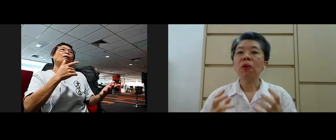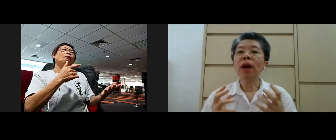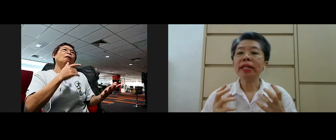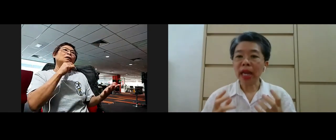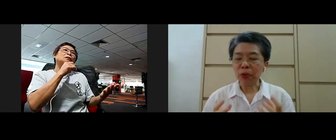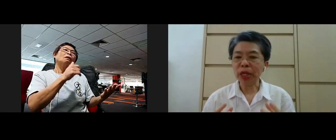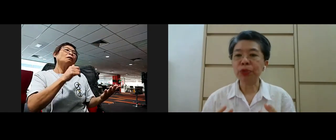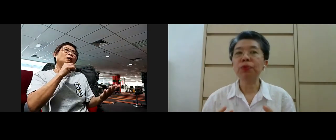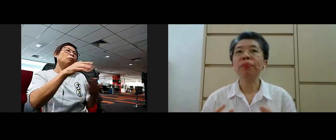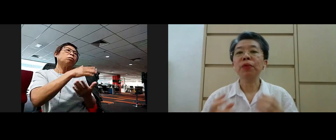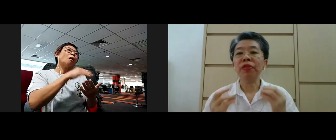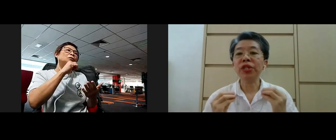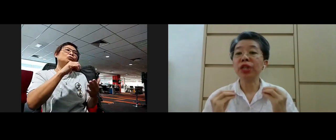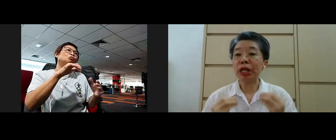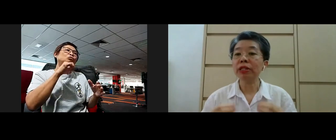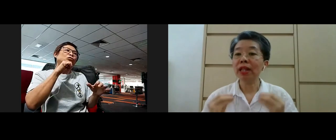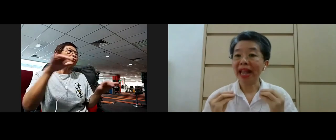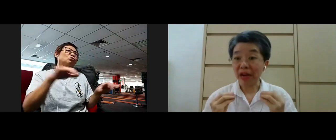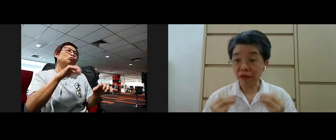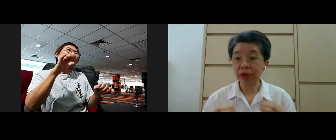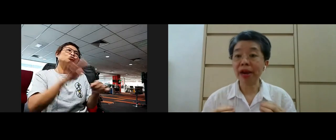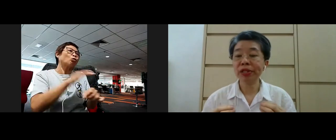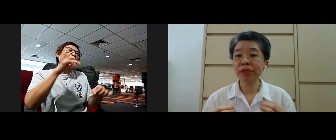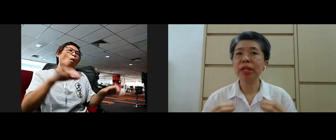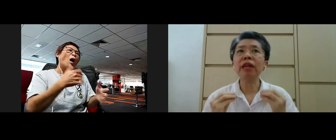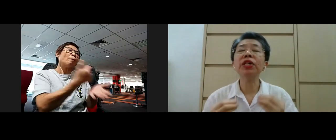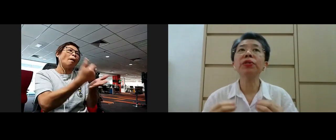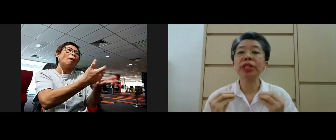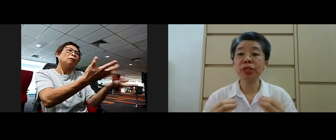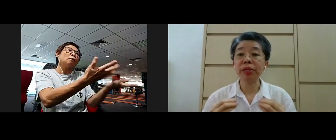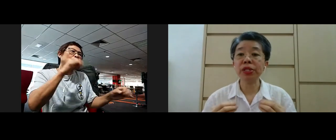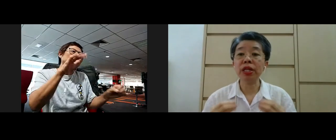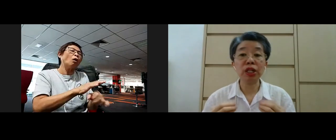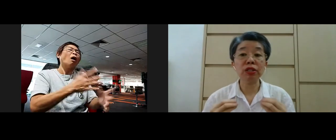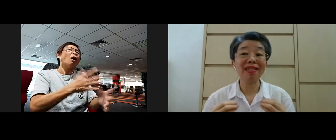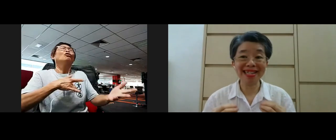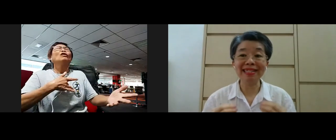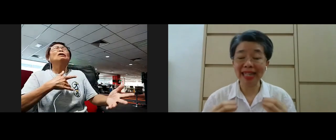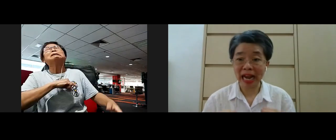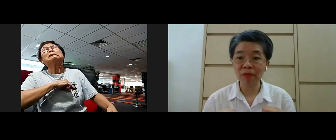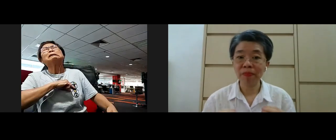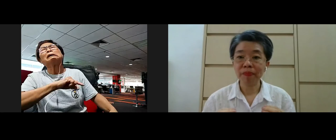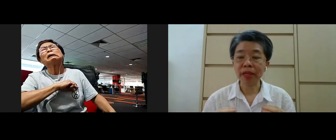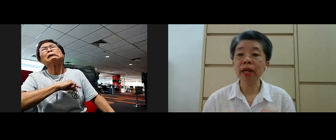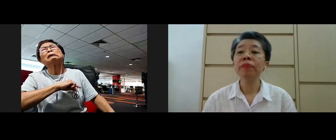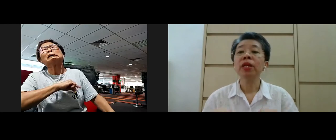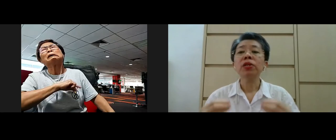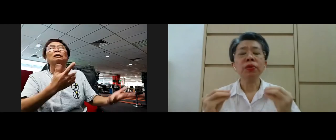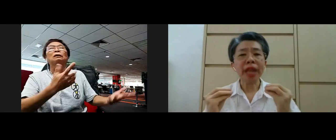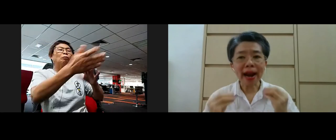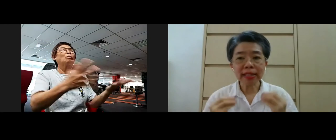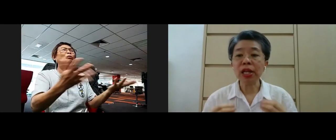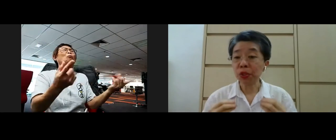what can we do with this guilt and regrets even though this person is not here now yeah